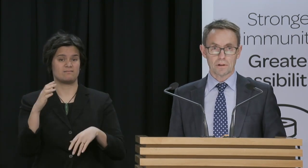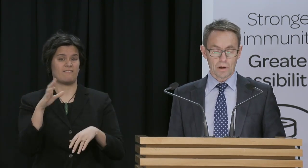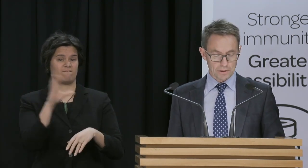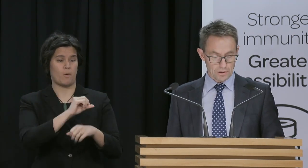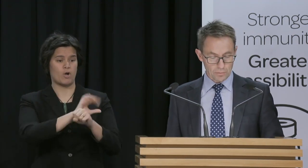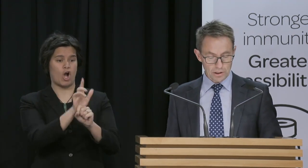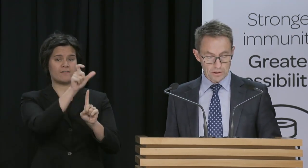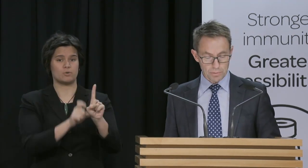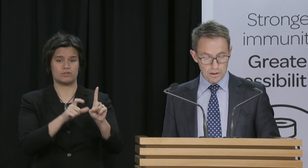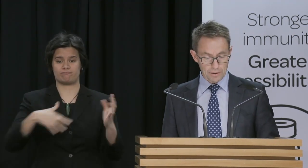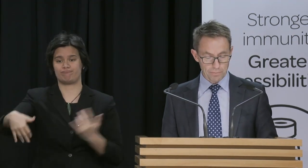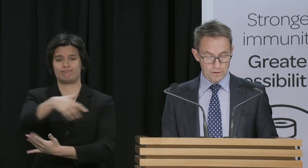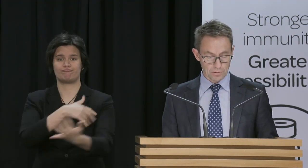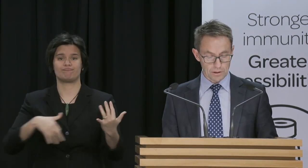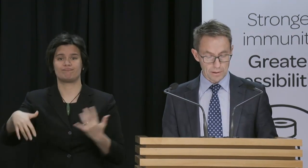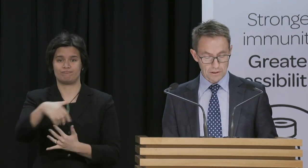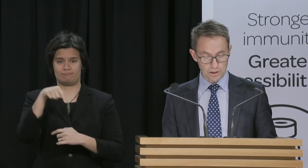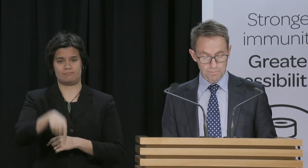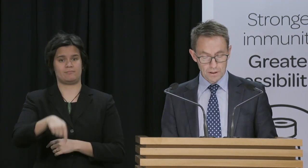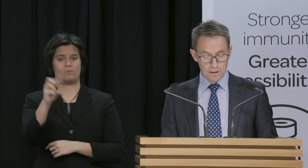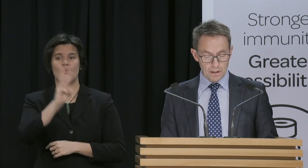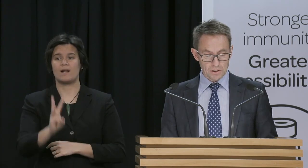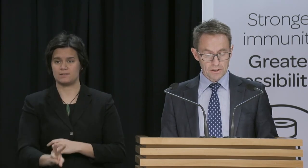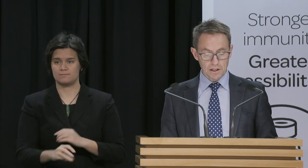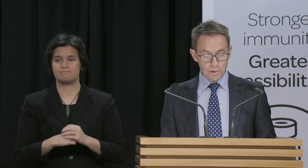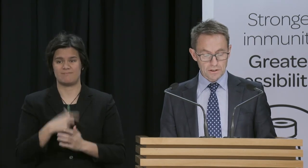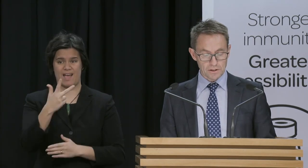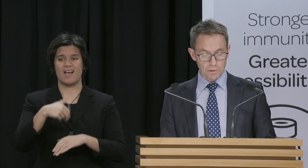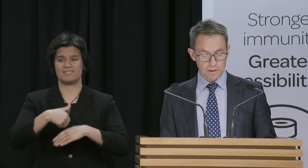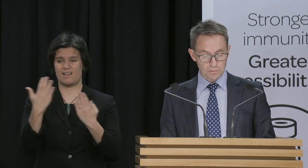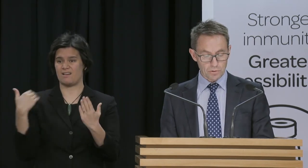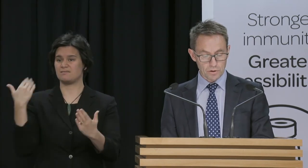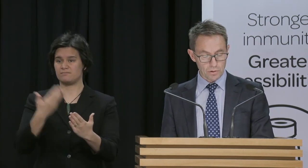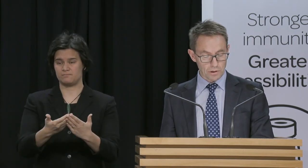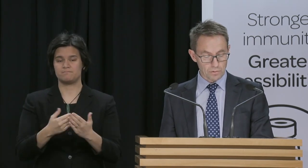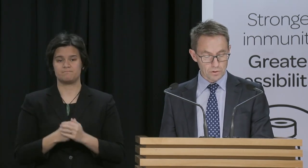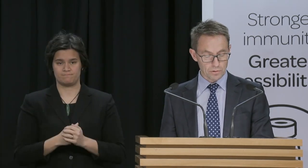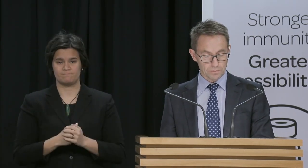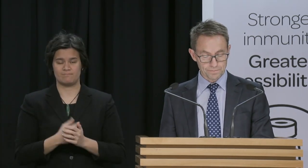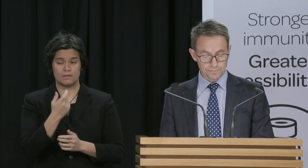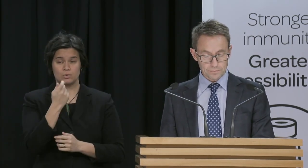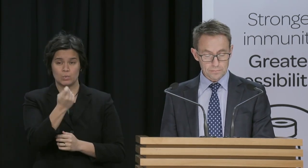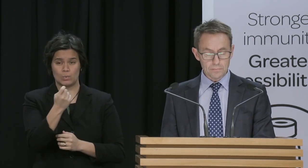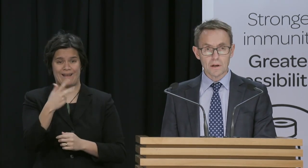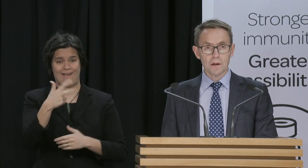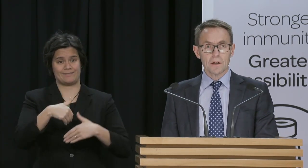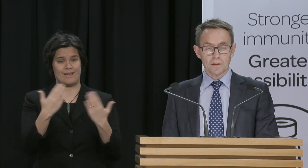about in Wellington on the weekend prior to their departure. And it's nearly a week since Wellington moved to alert level two.